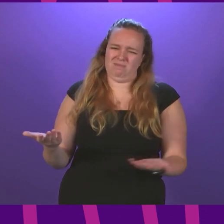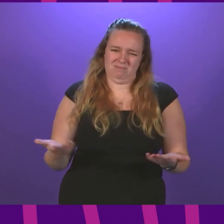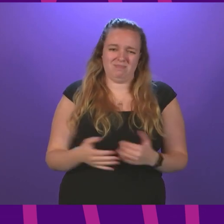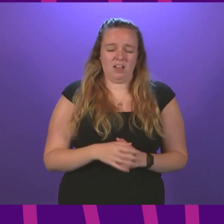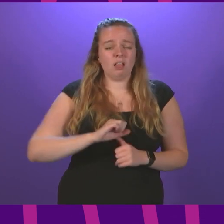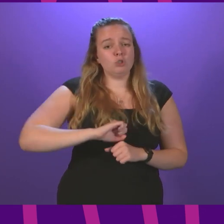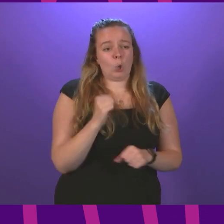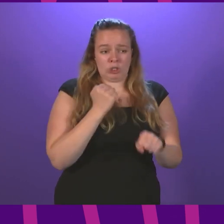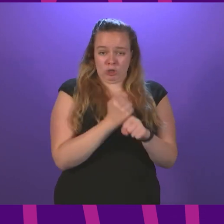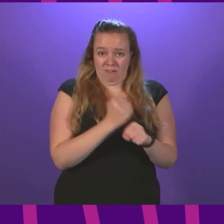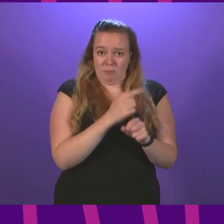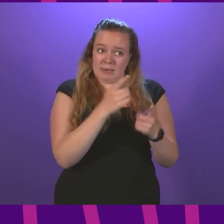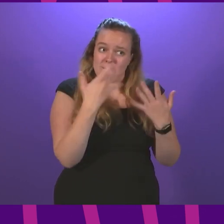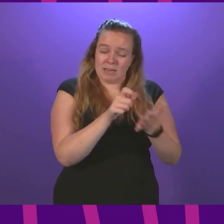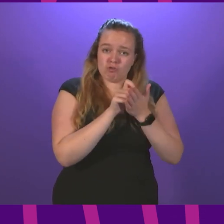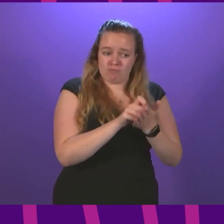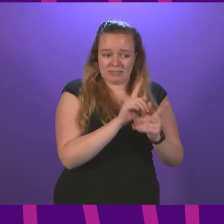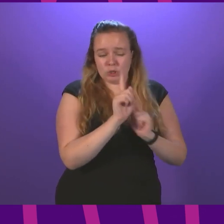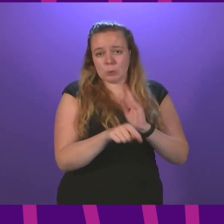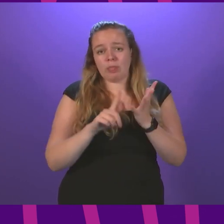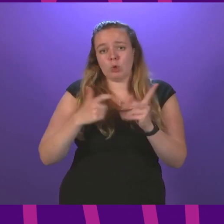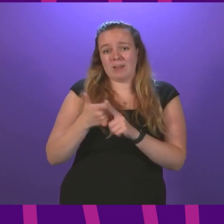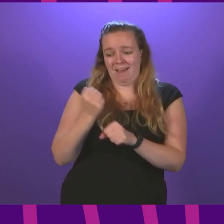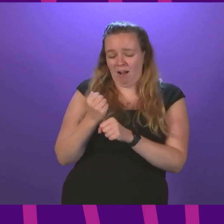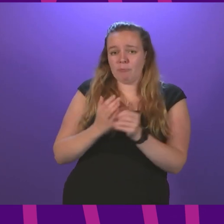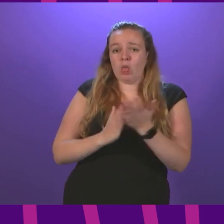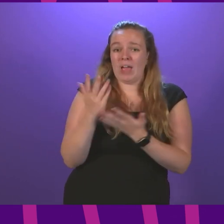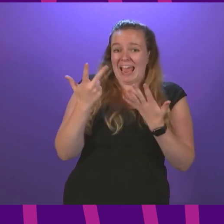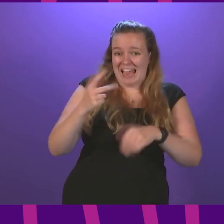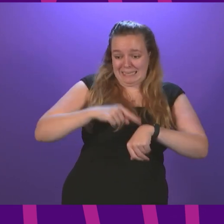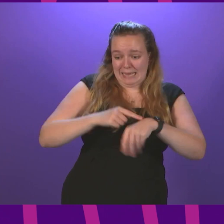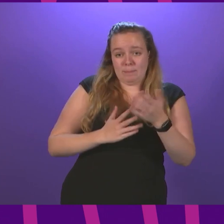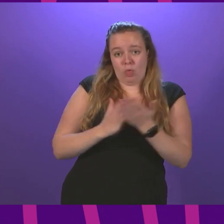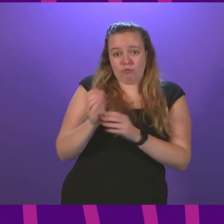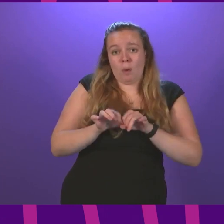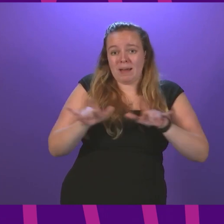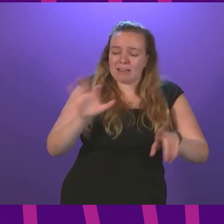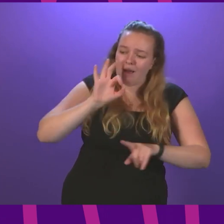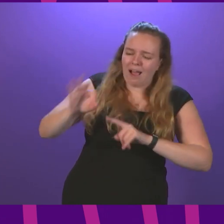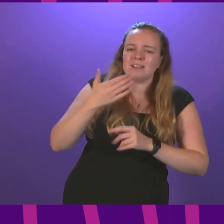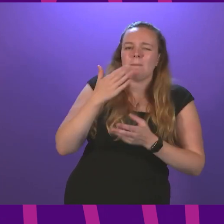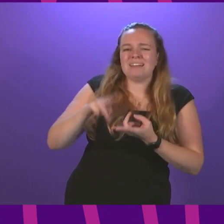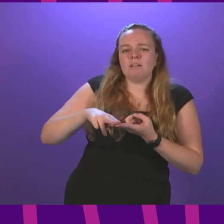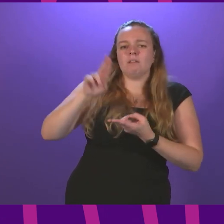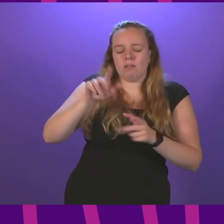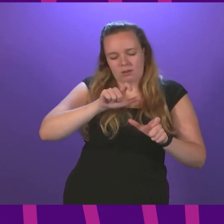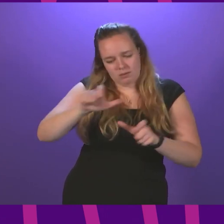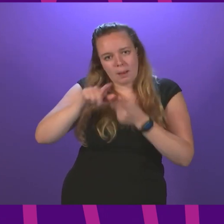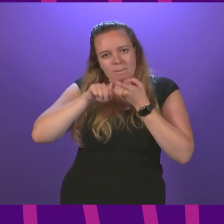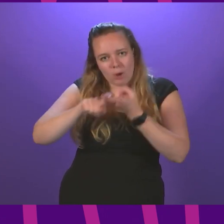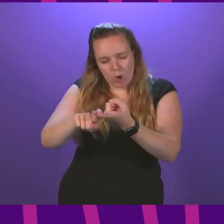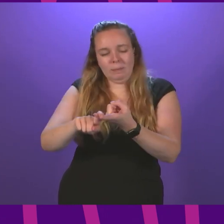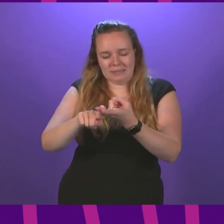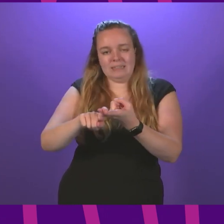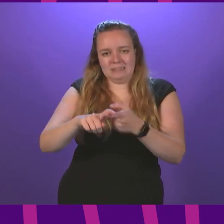Government itself has written to the UK Government on eight occasions throughout the pandemic, asking for them to make the uplift permanent and to extend it to